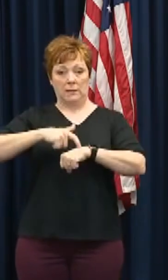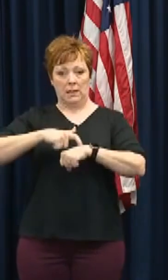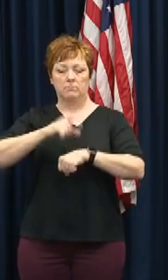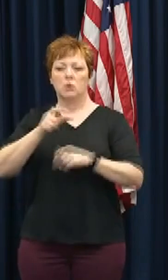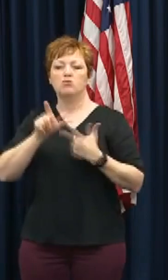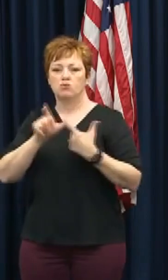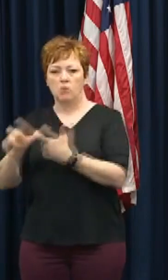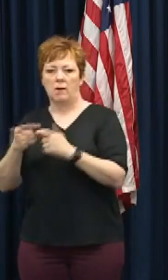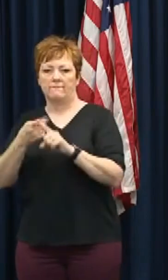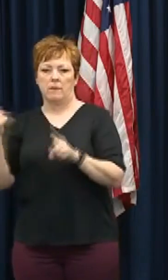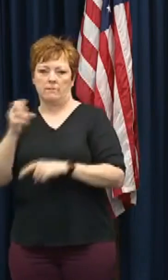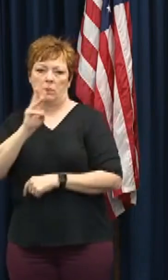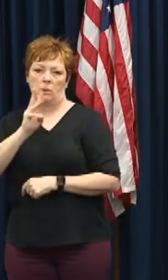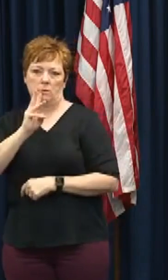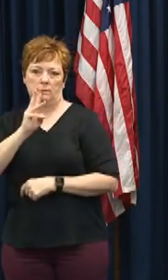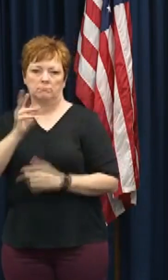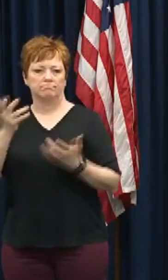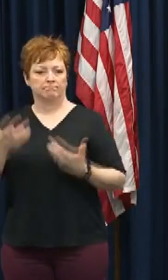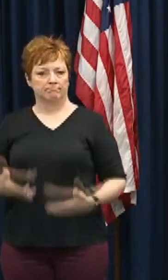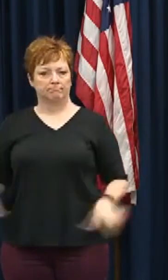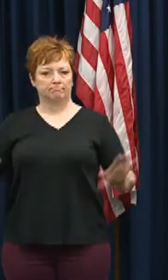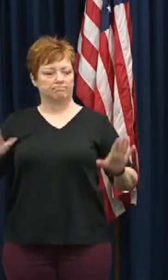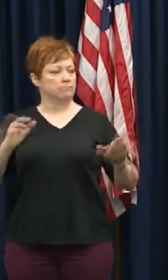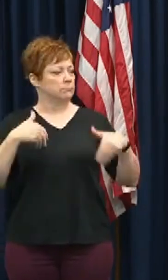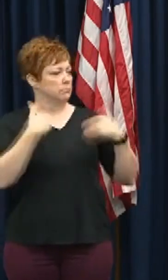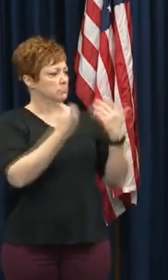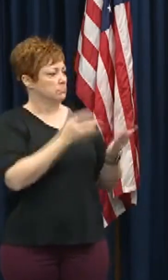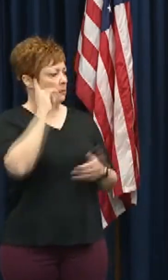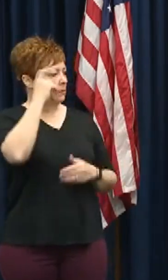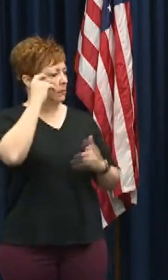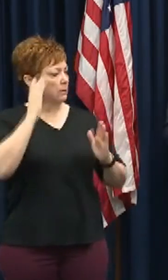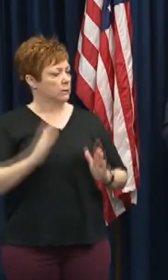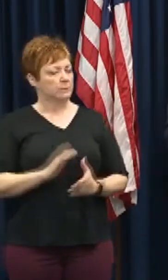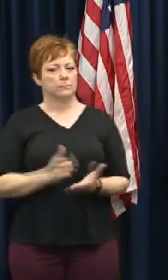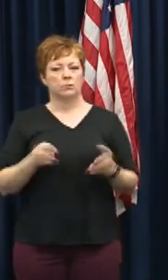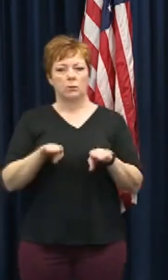That concludes my briefing. Governor, I'll hand it to you back for your closing remarks.